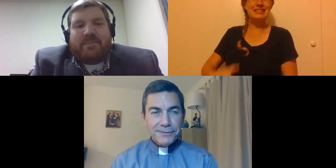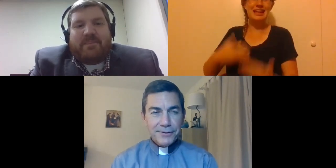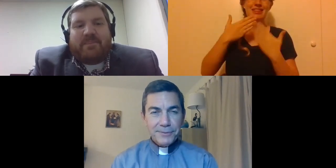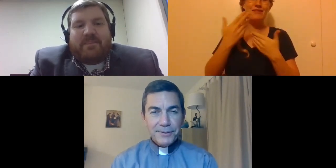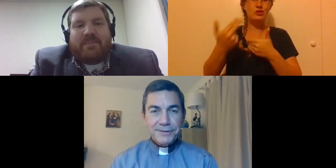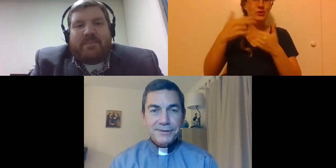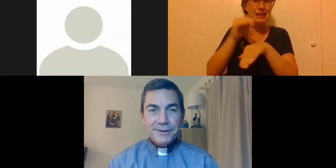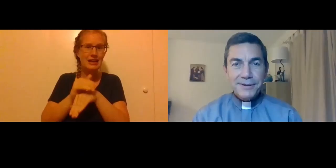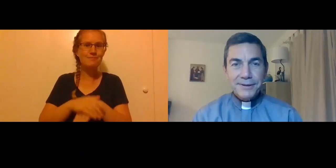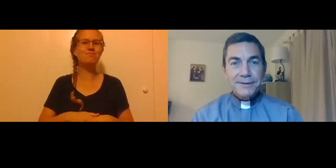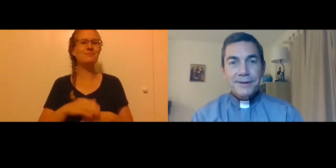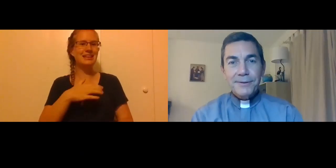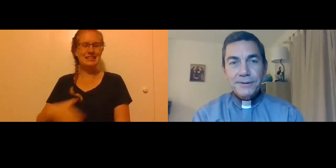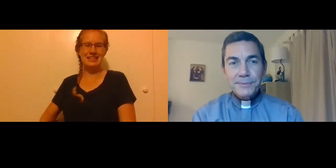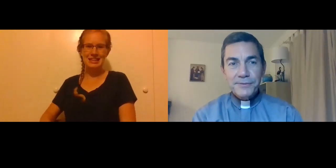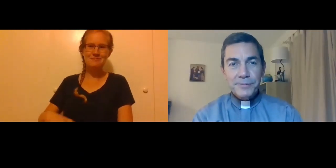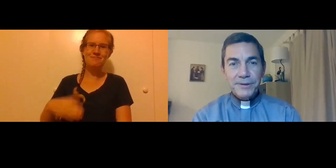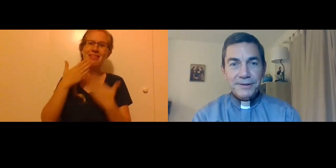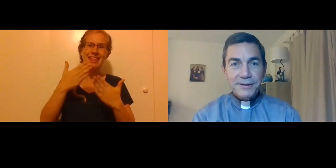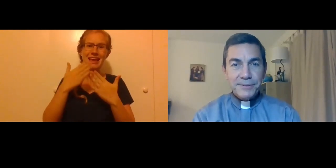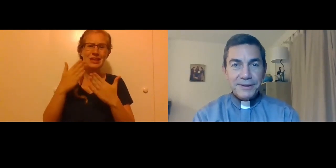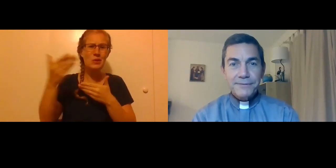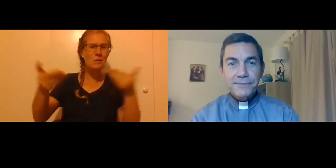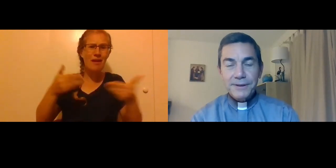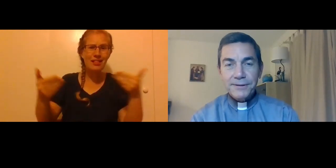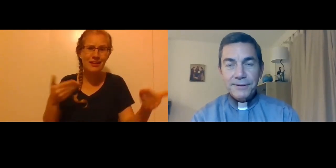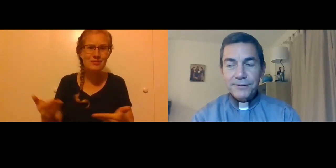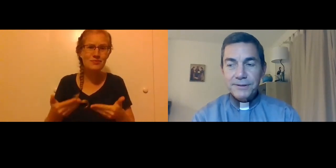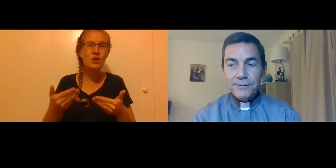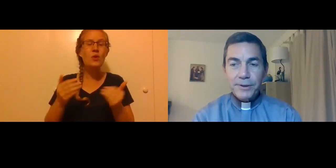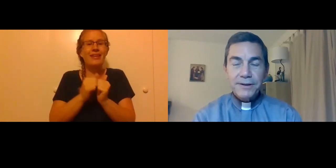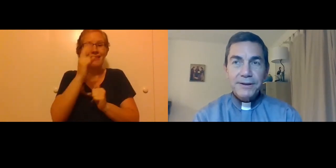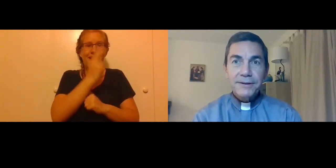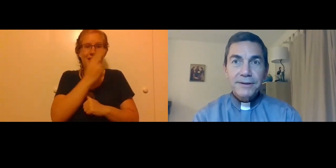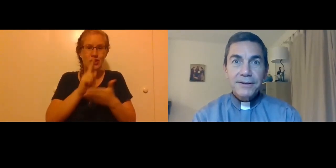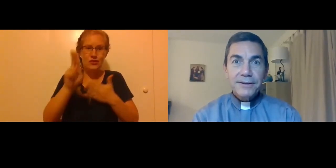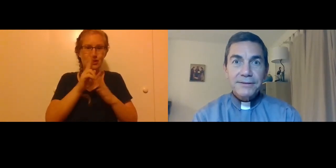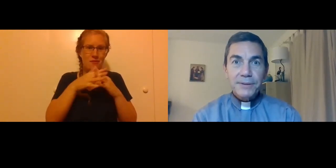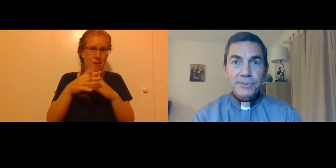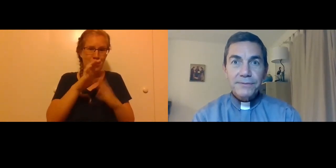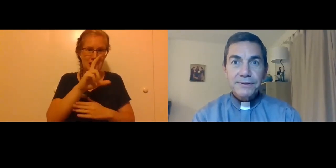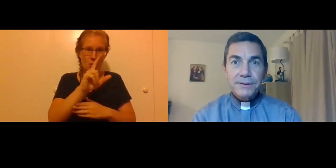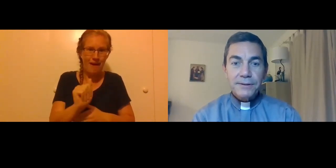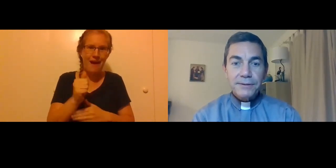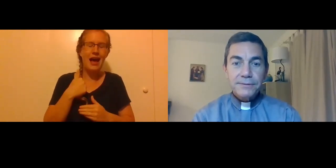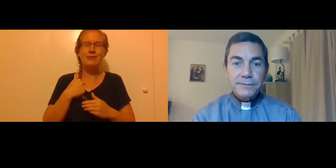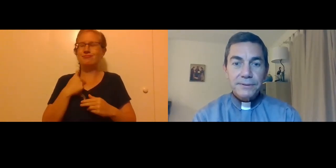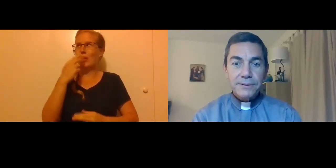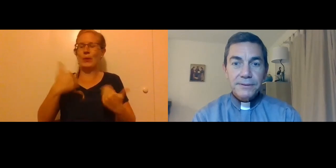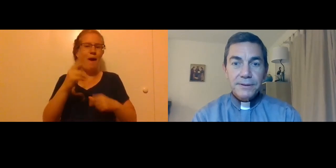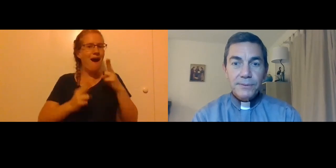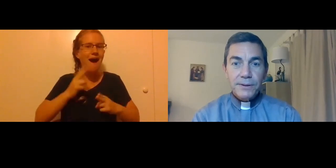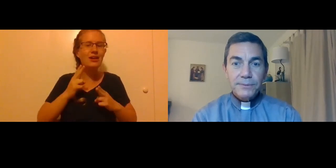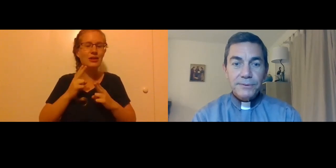Thank you very much and welcome everybody on behalf of the Catholic University of America. It's my privilege and honor to